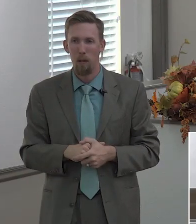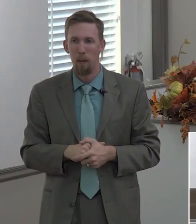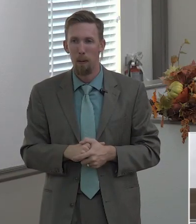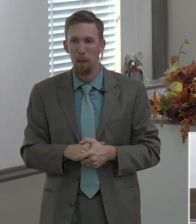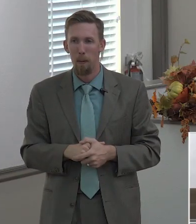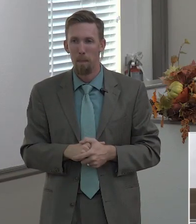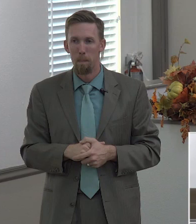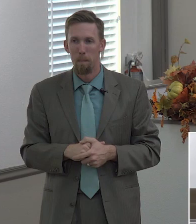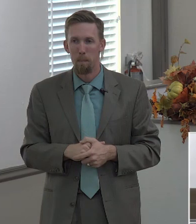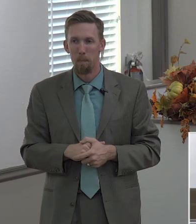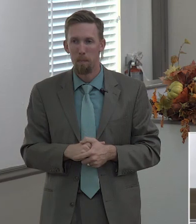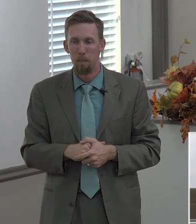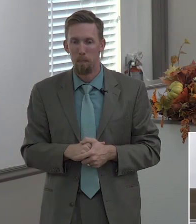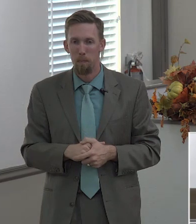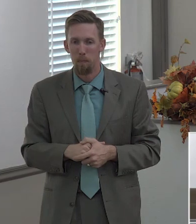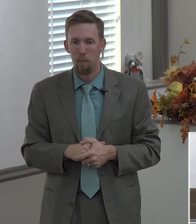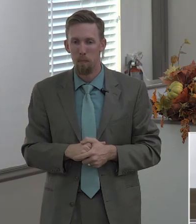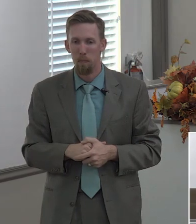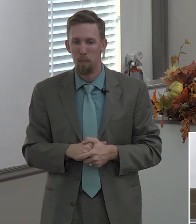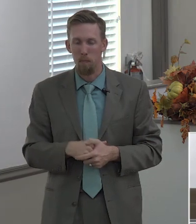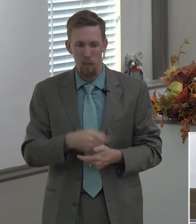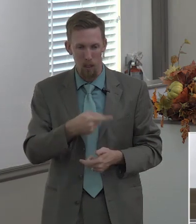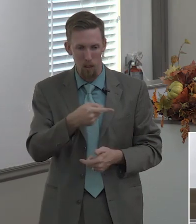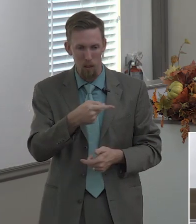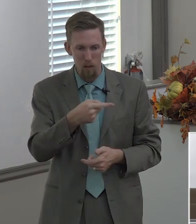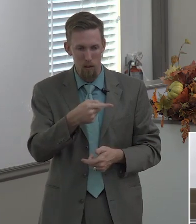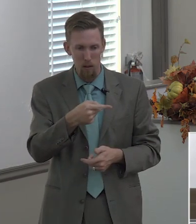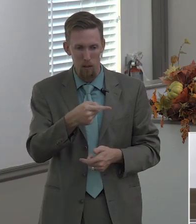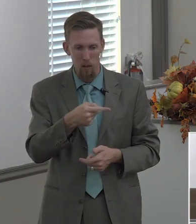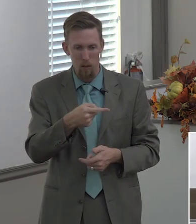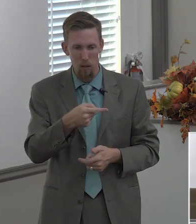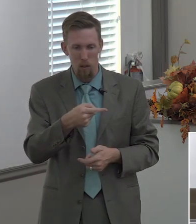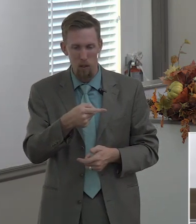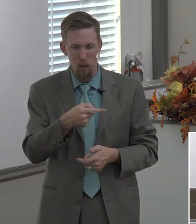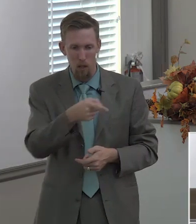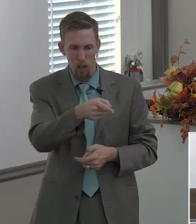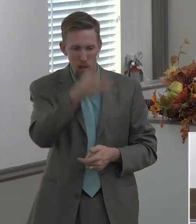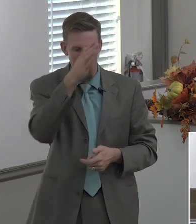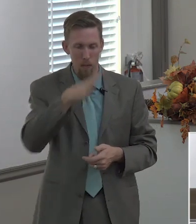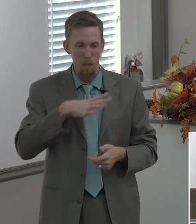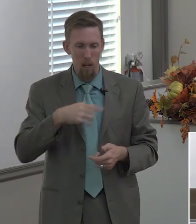dr earl jessup and i got to be very very close friends